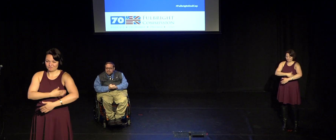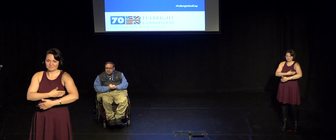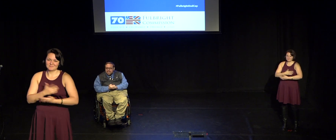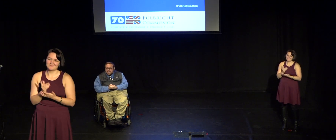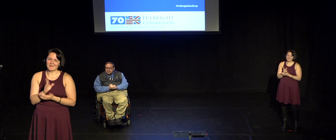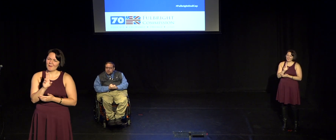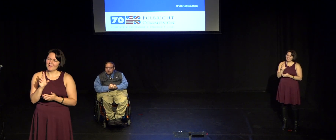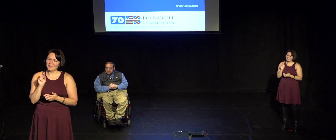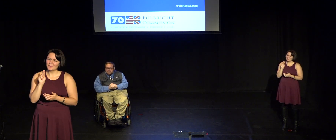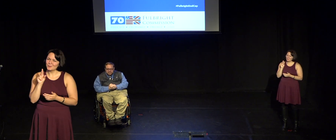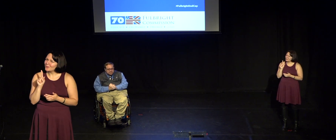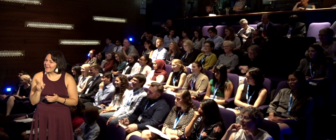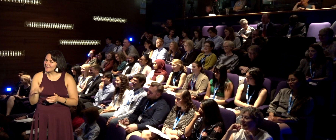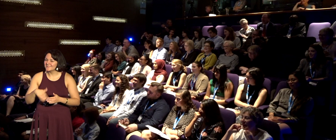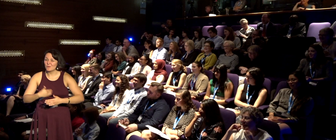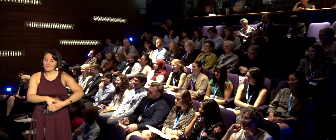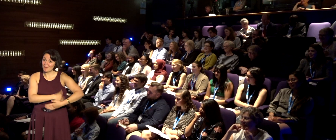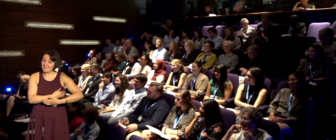We're in the UK now. Total rubbish.